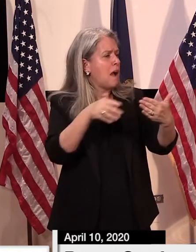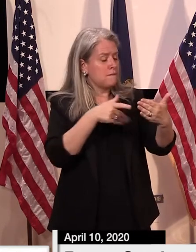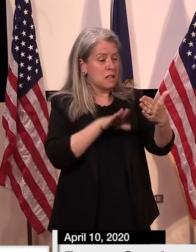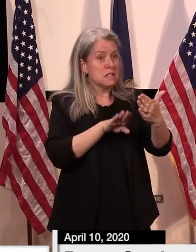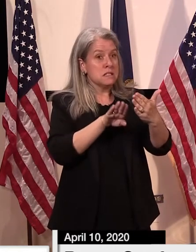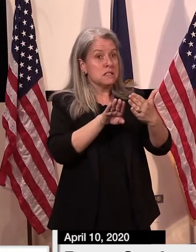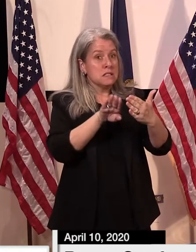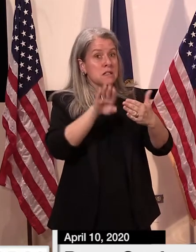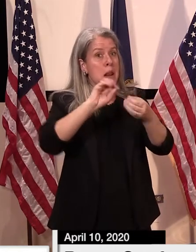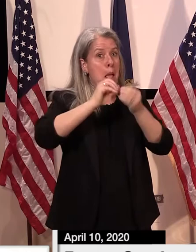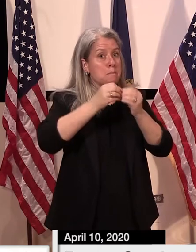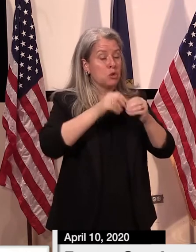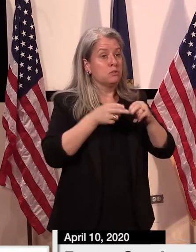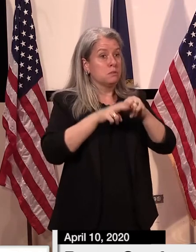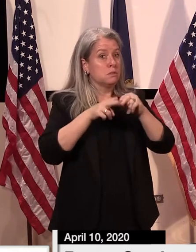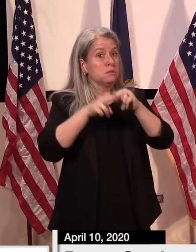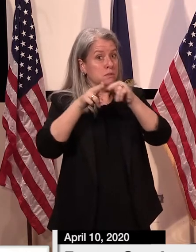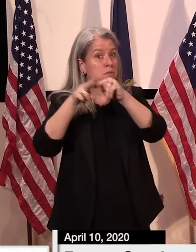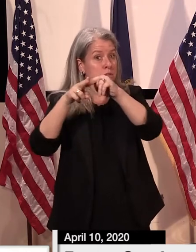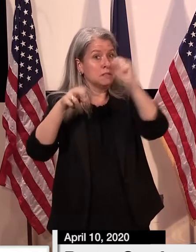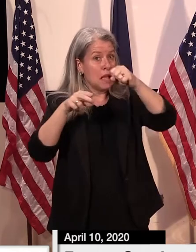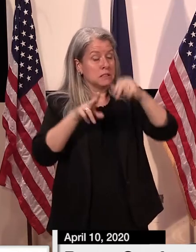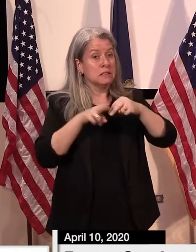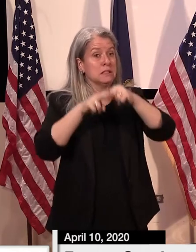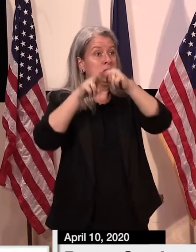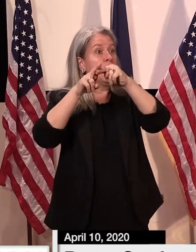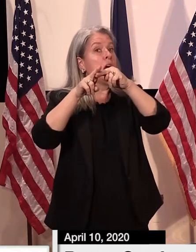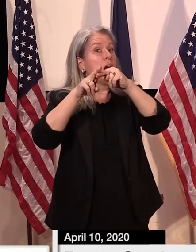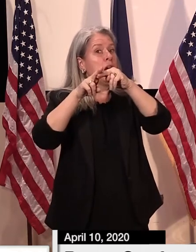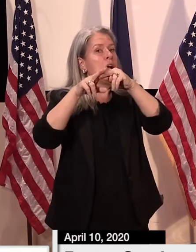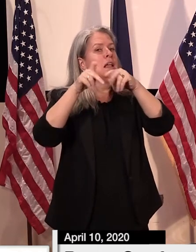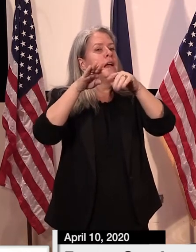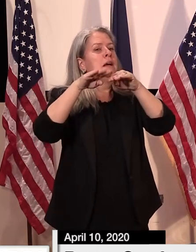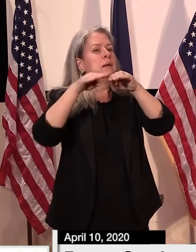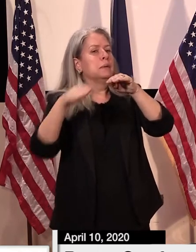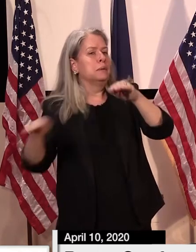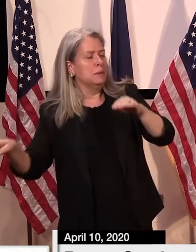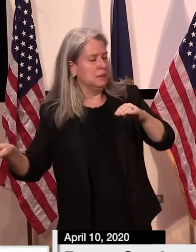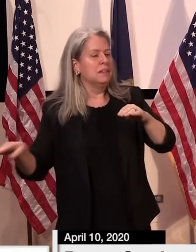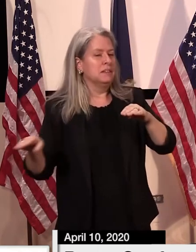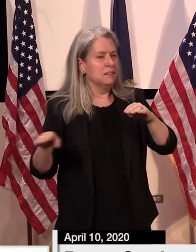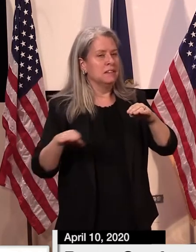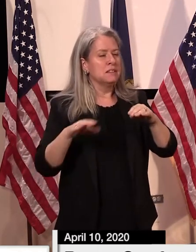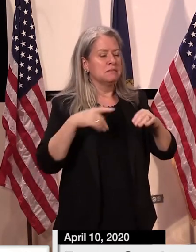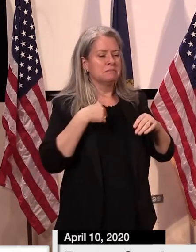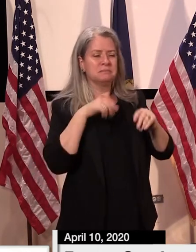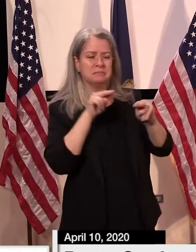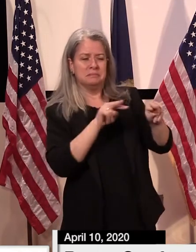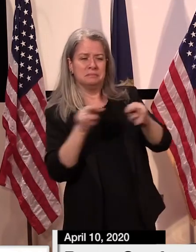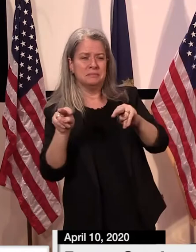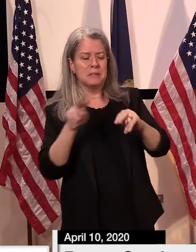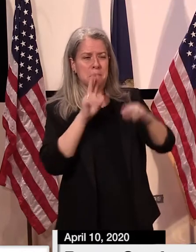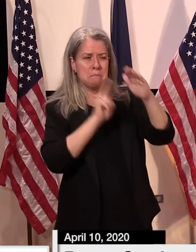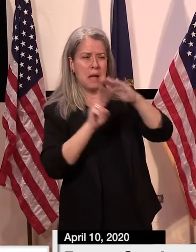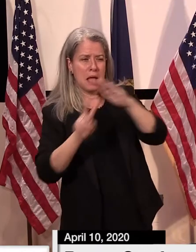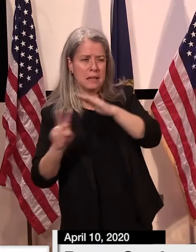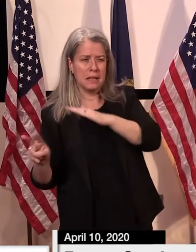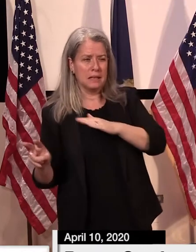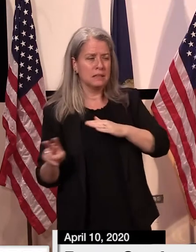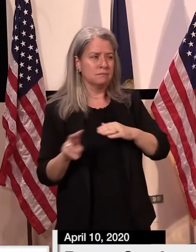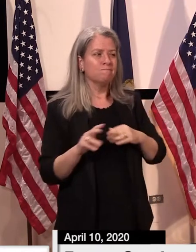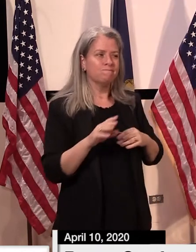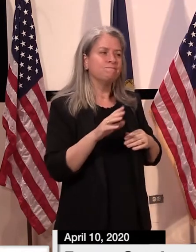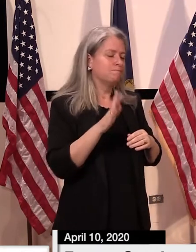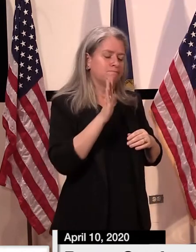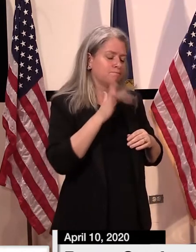off. If we can peak, I just know that looking at some of the graphing and modeling, that it will take